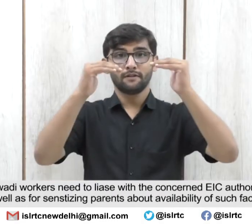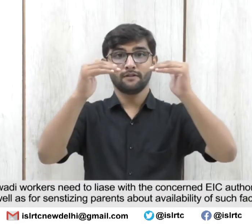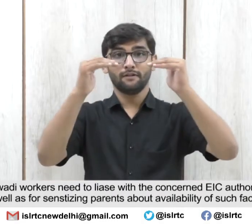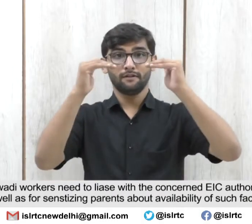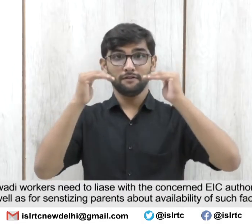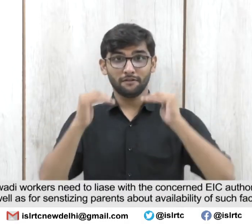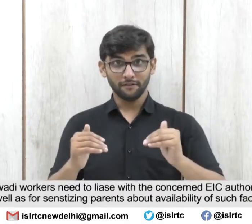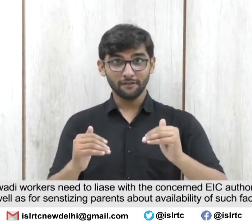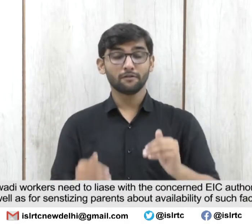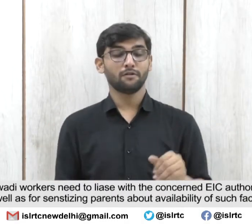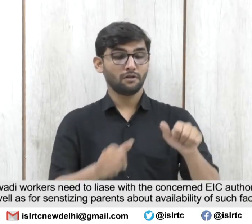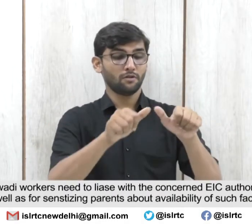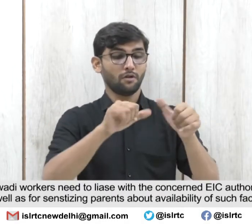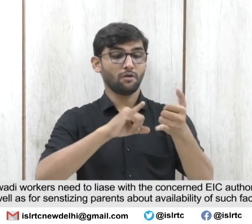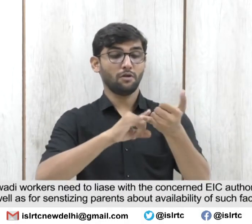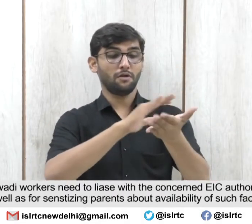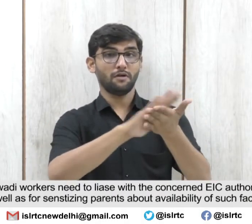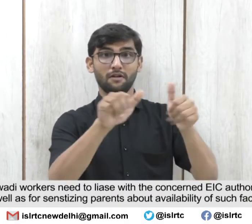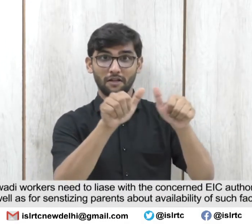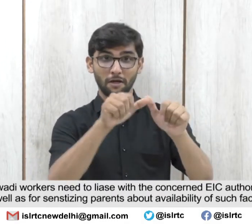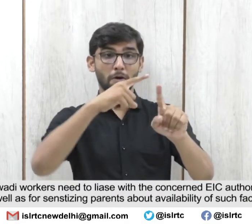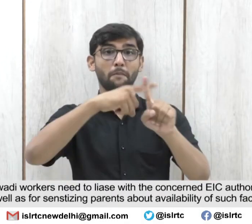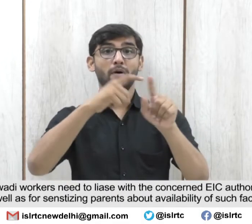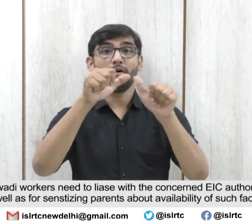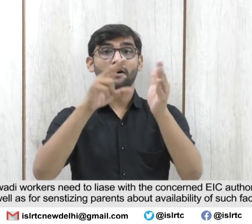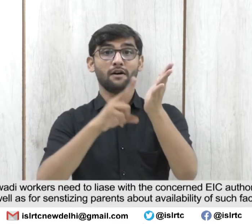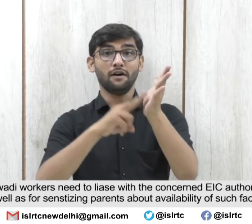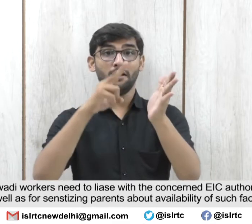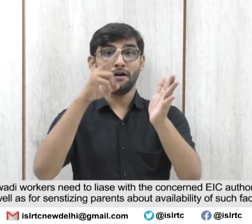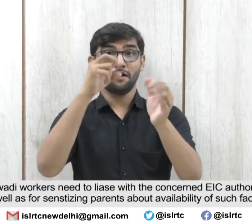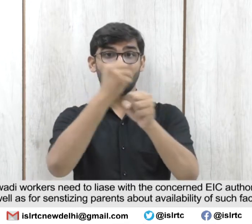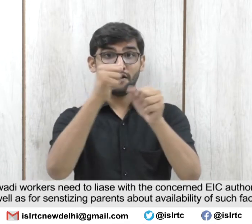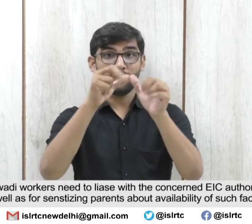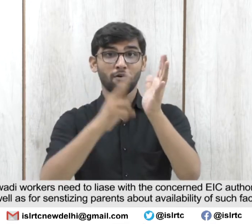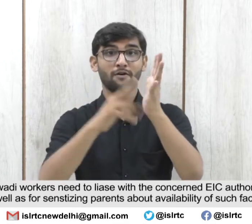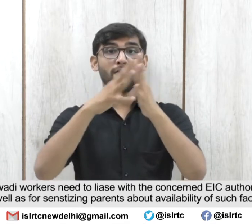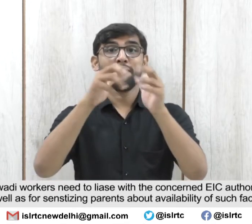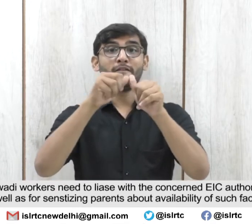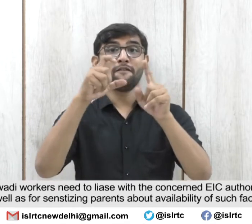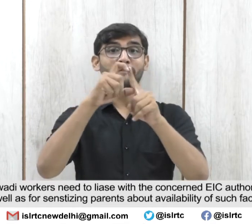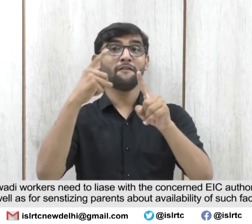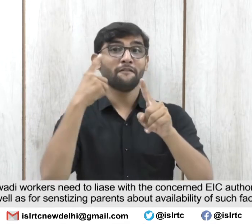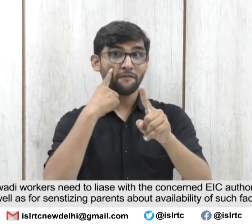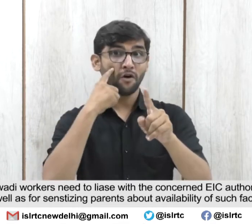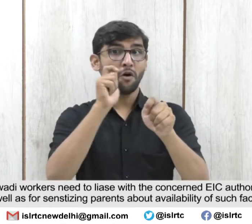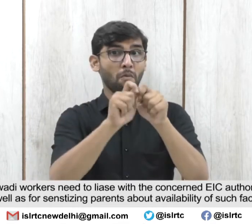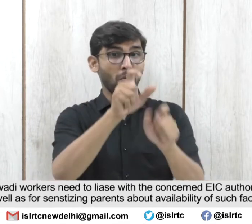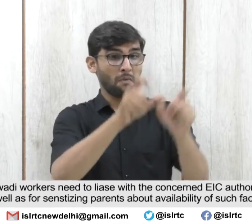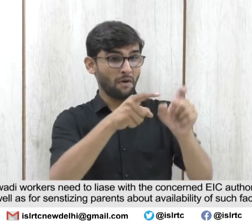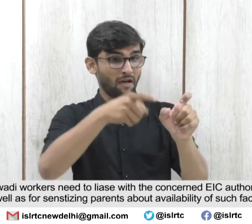Asha and Aanganwadi workers need to liaisy with the concerned